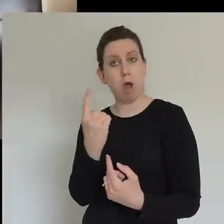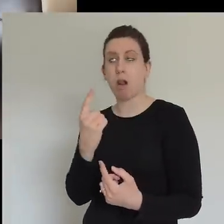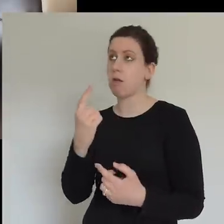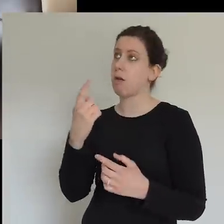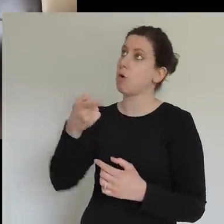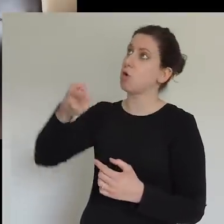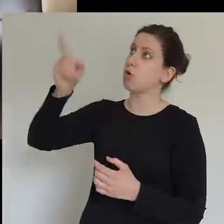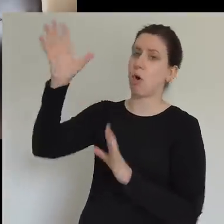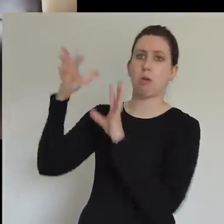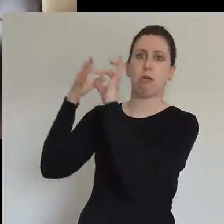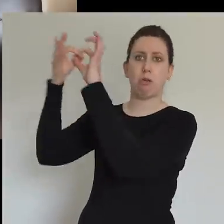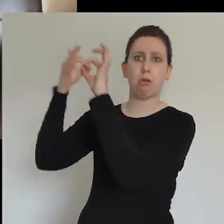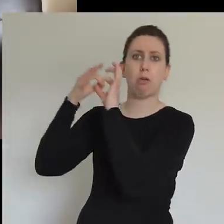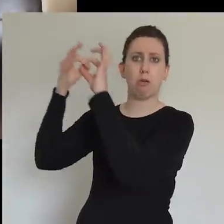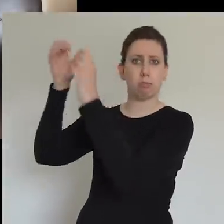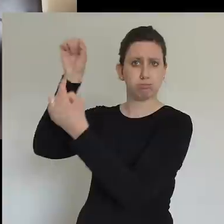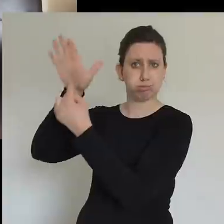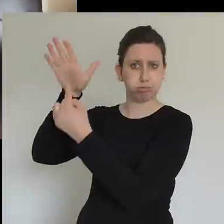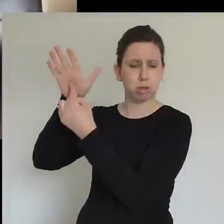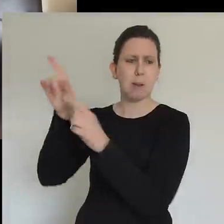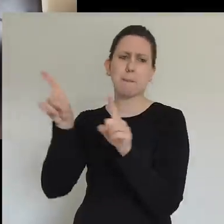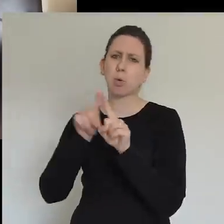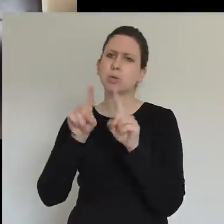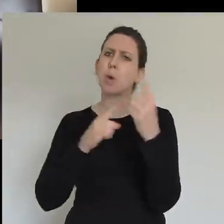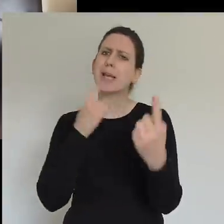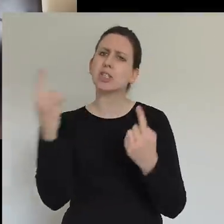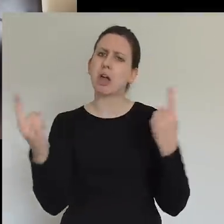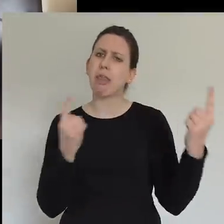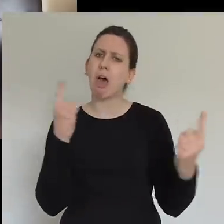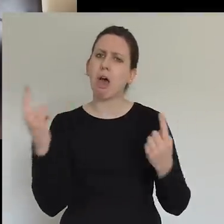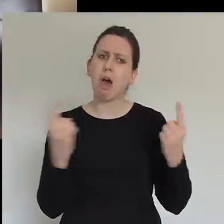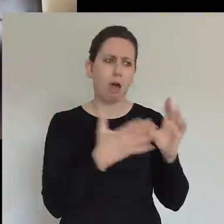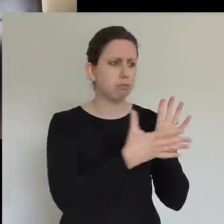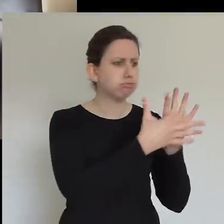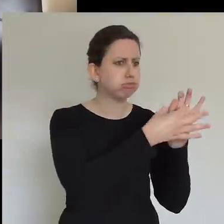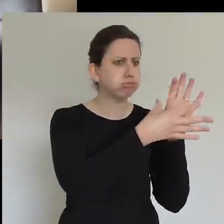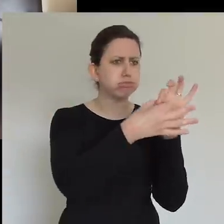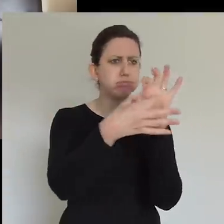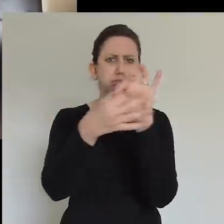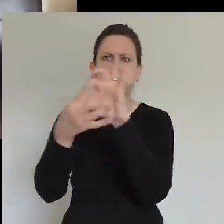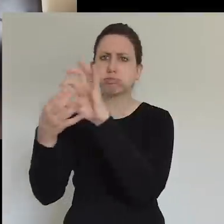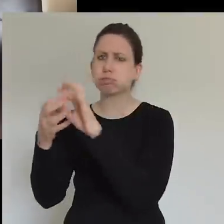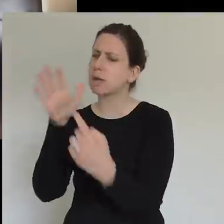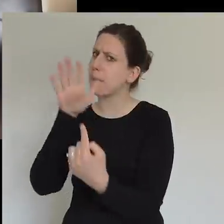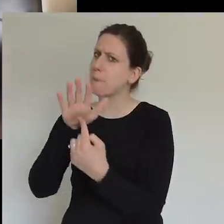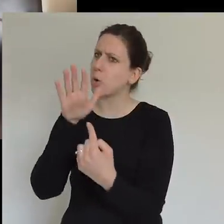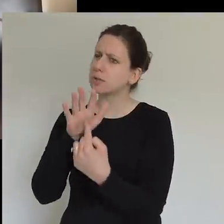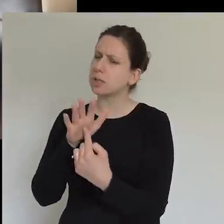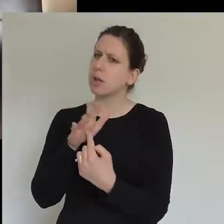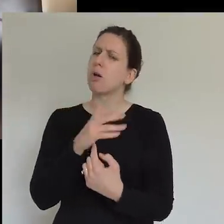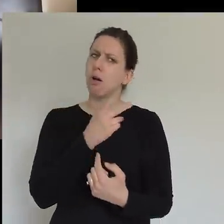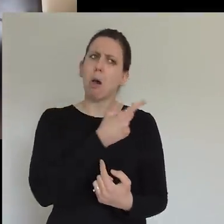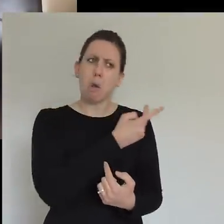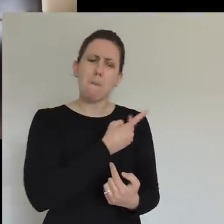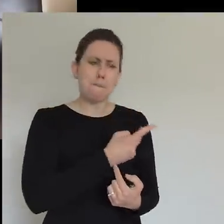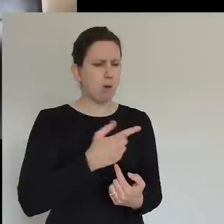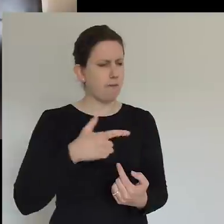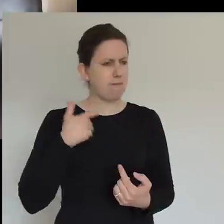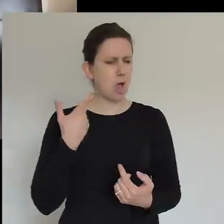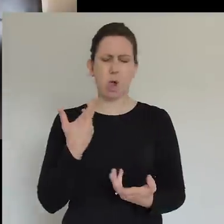has become, you know, the most important thing. There's been a lot of things where we've gone, why are we doing that? Like, what was that for? Like, why were we focused on that? You